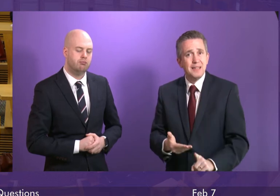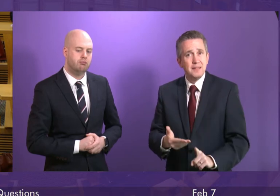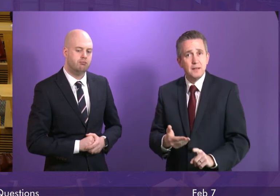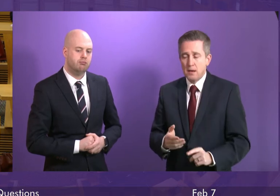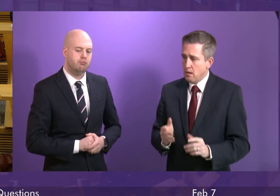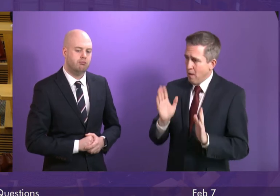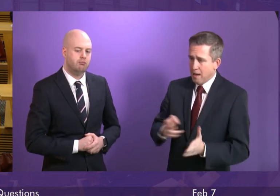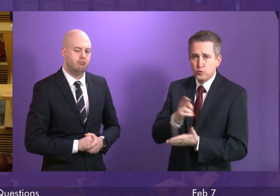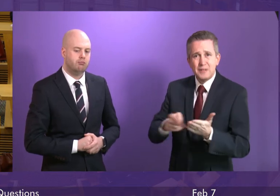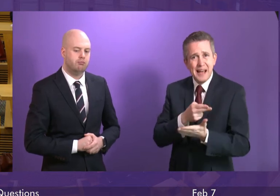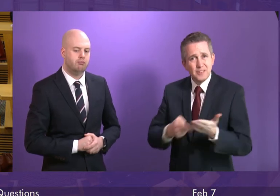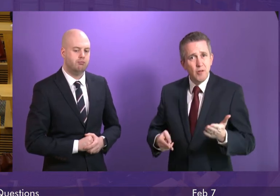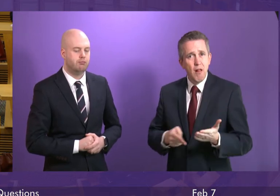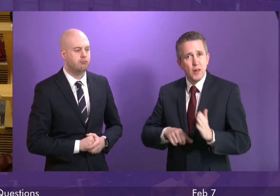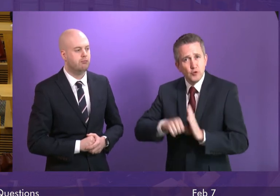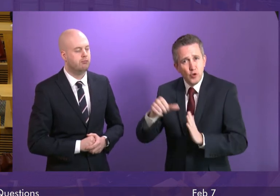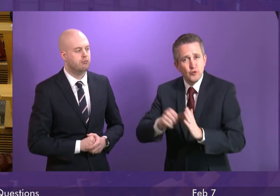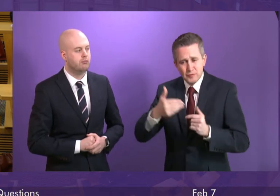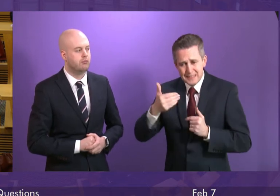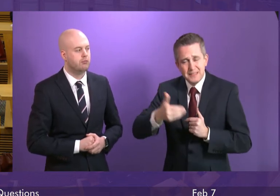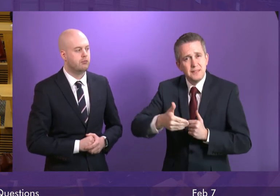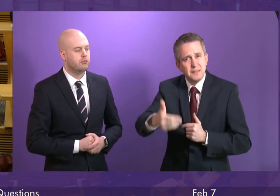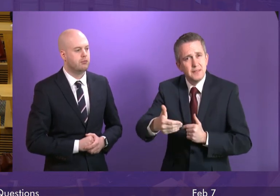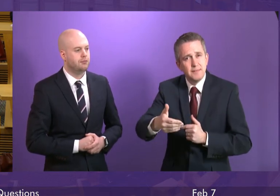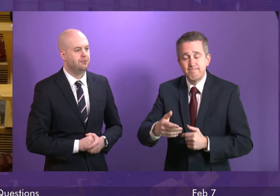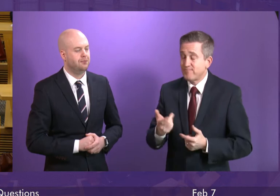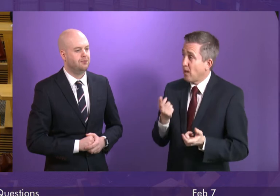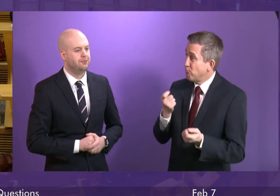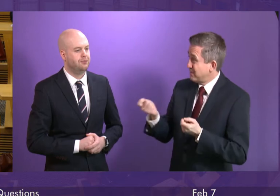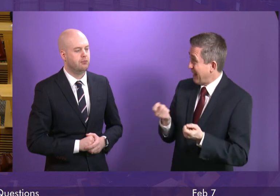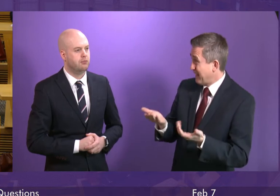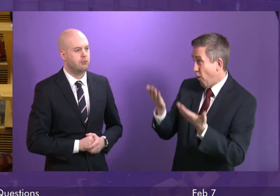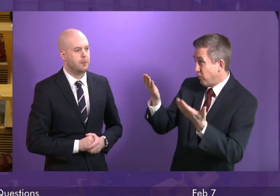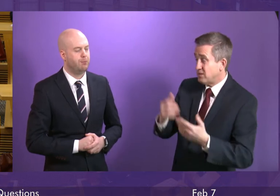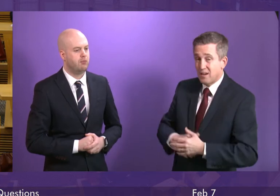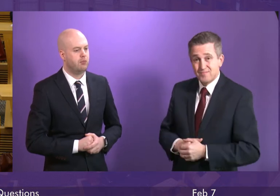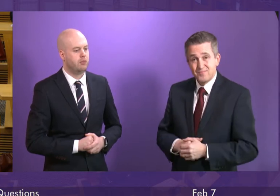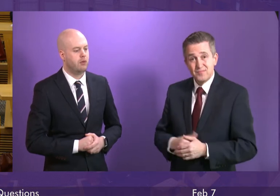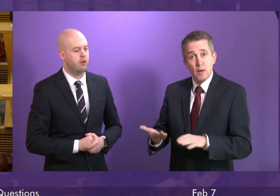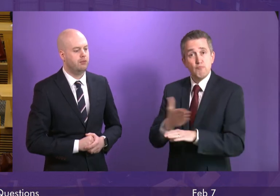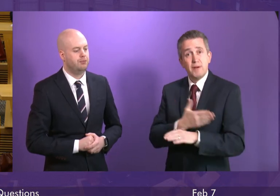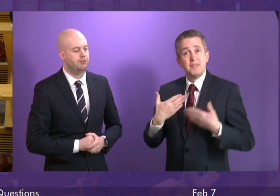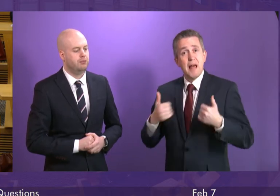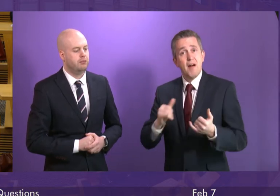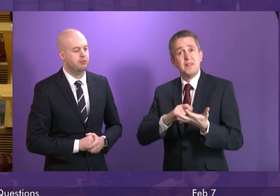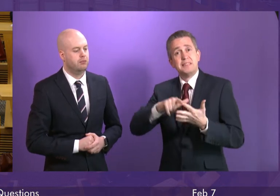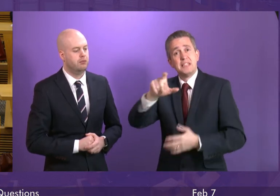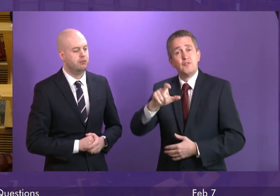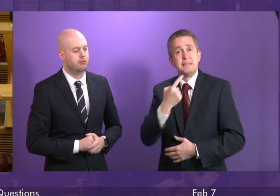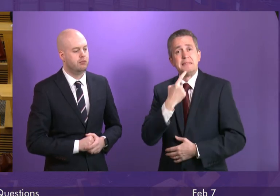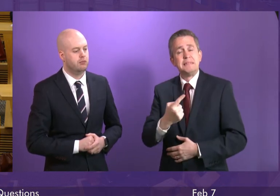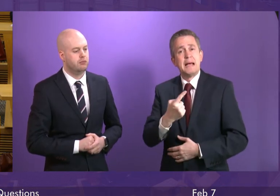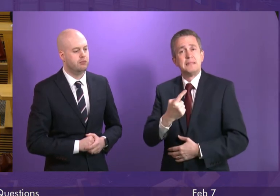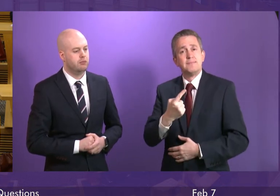of planned elective surgery. Presiding officer, the previous health secretary promised to eradicate